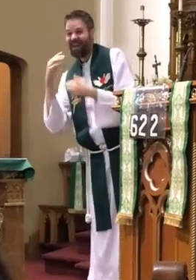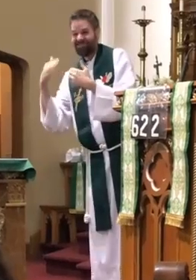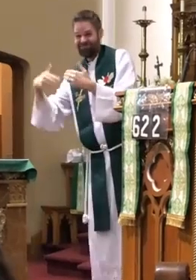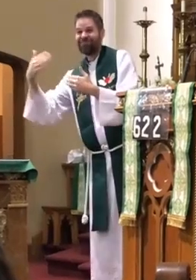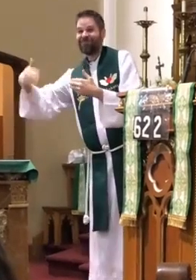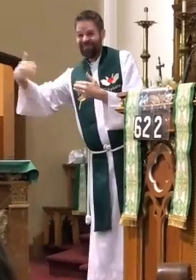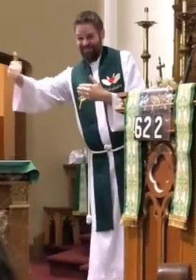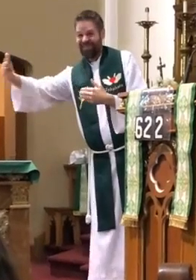right?